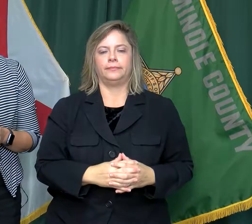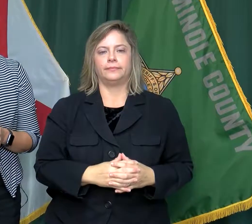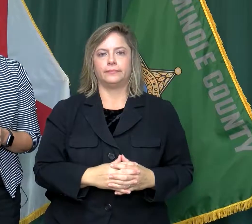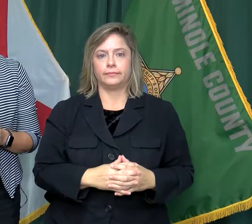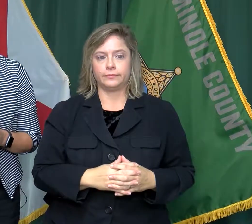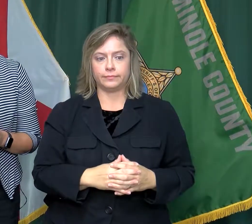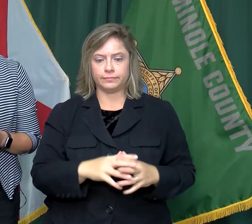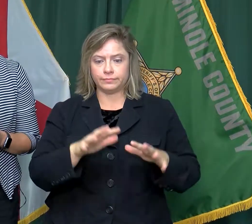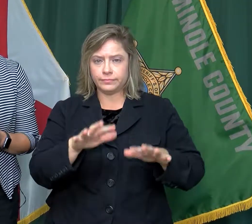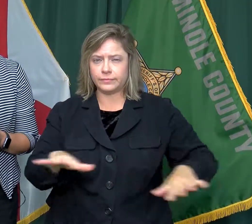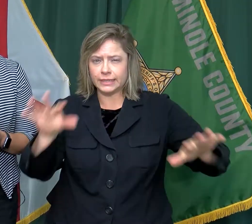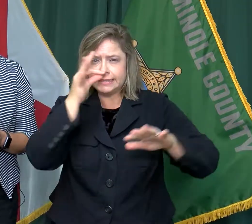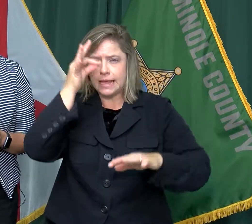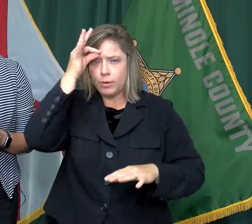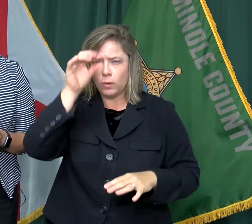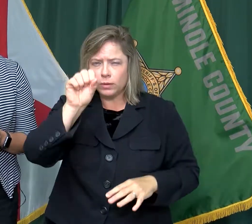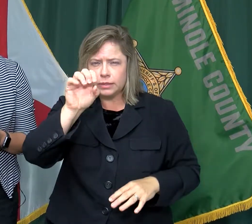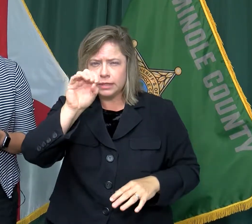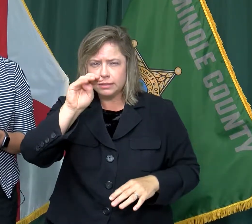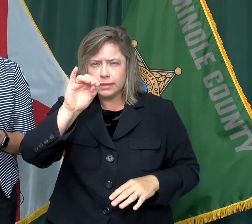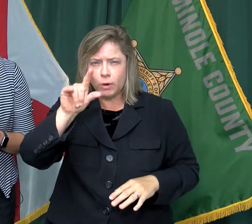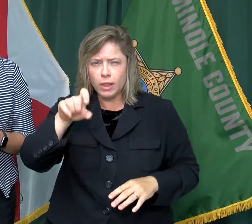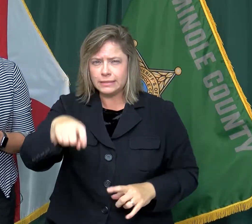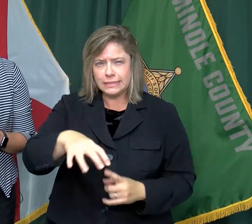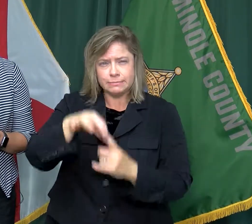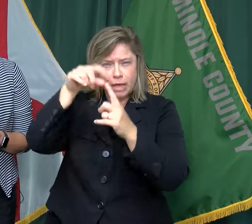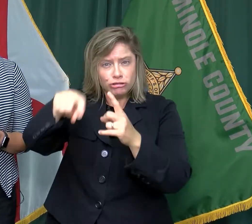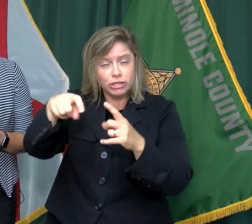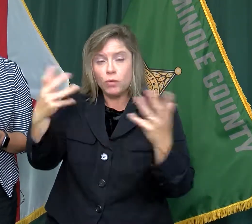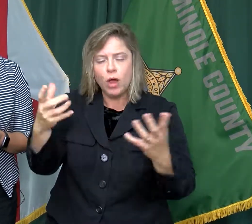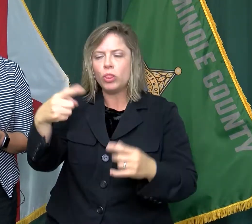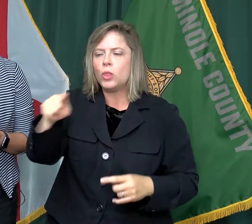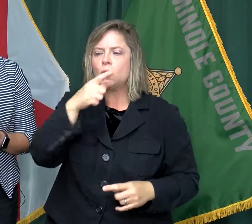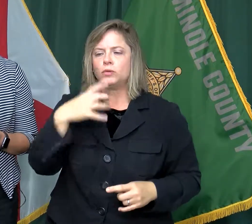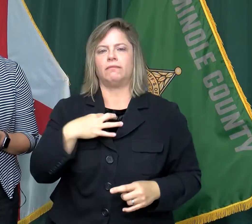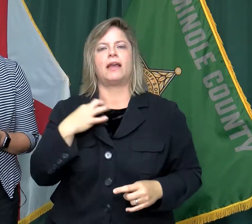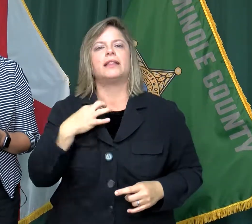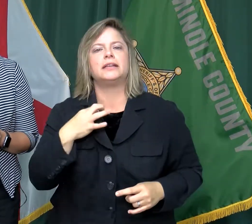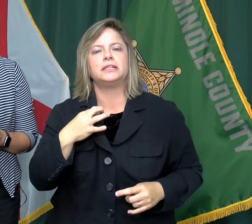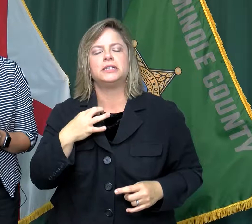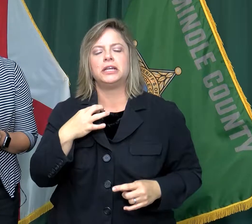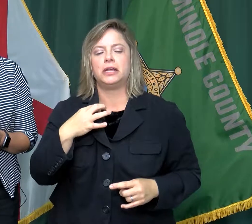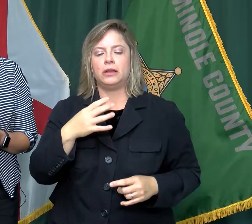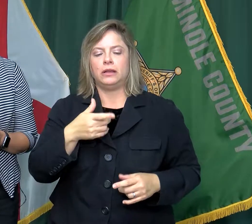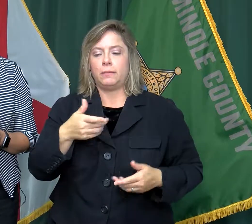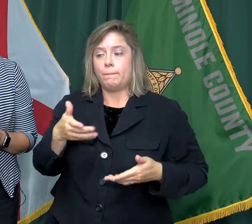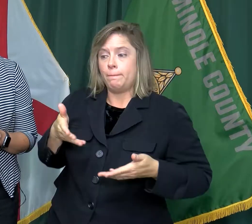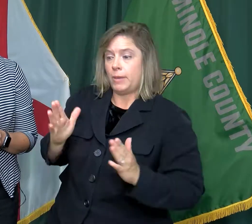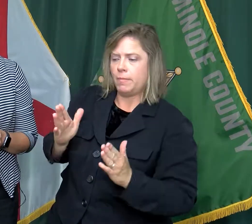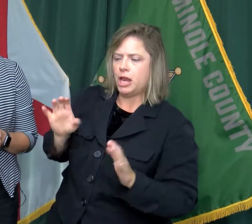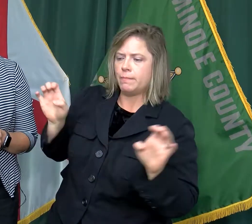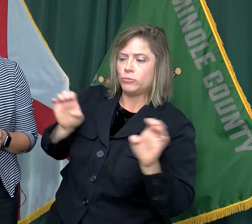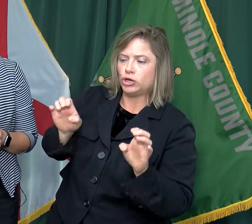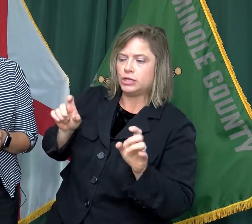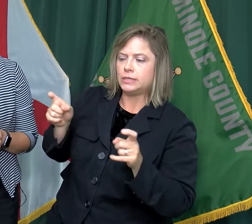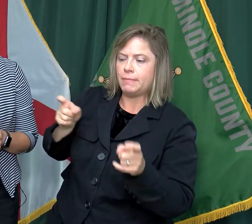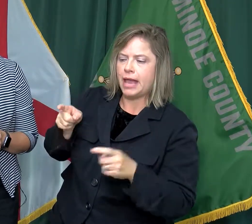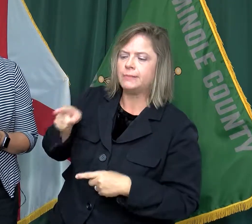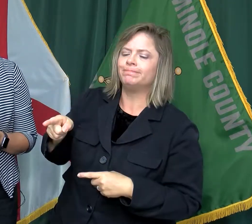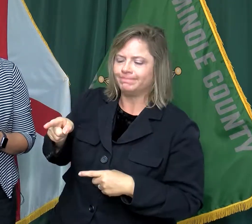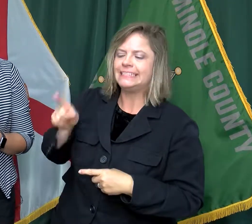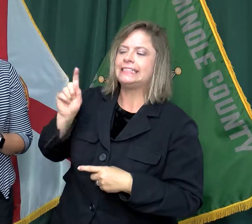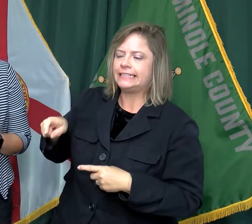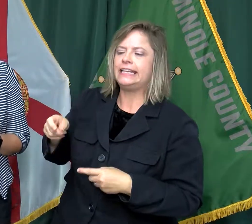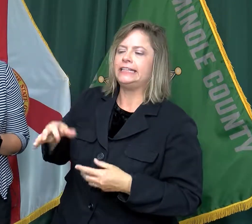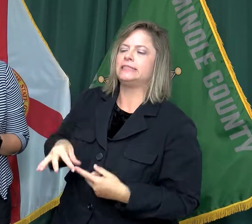The Seminole County Special Needs Program is a voluntary program for residents allowing emergency management to identify vulnerable residents